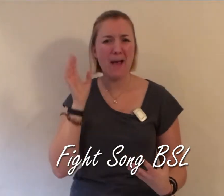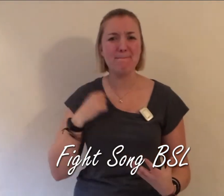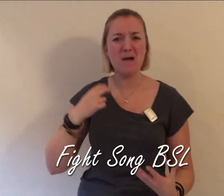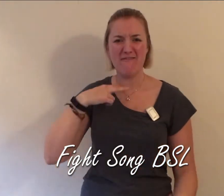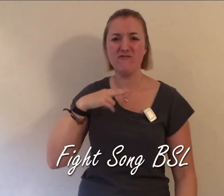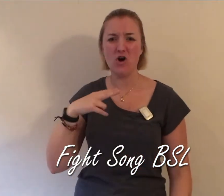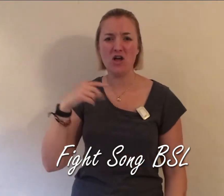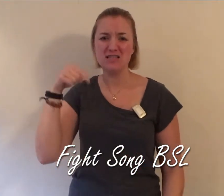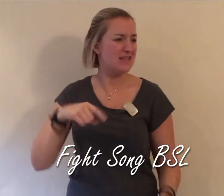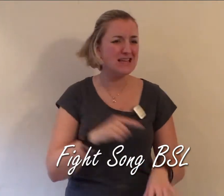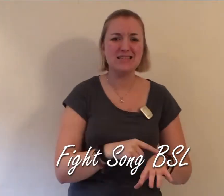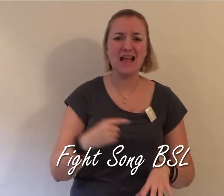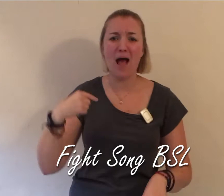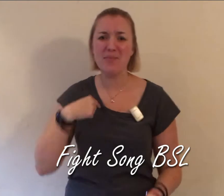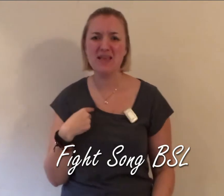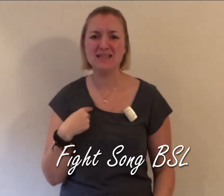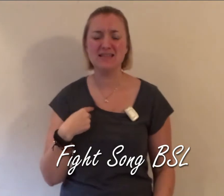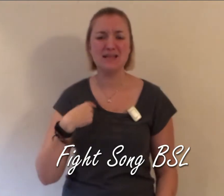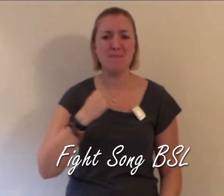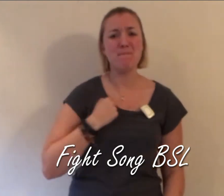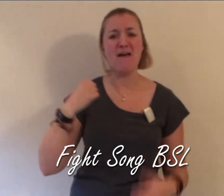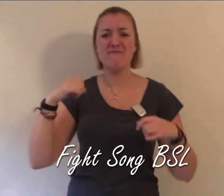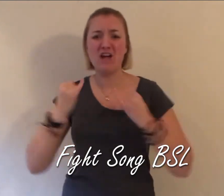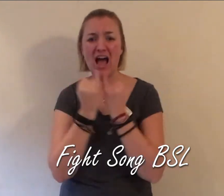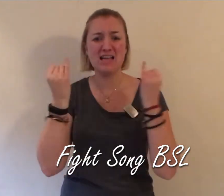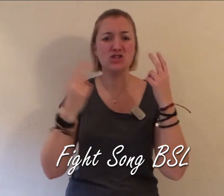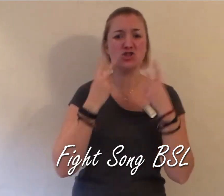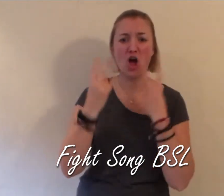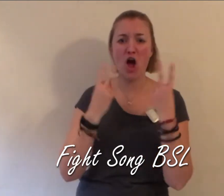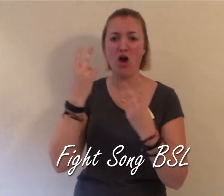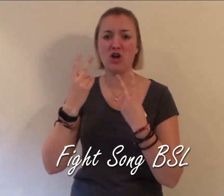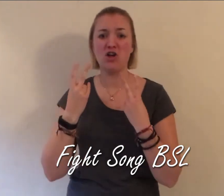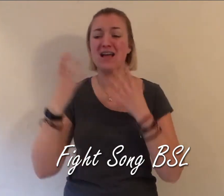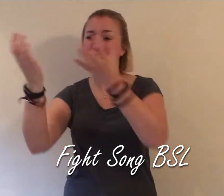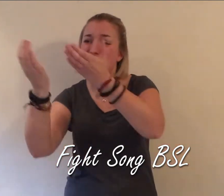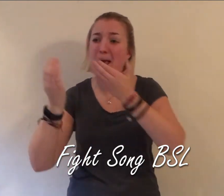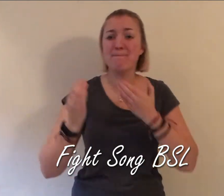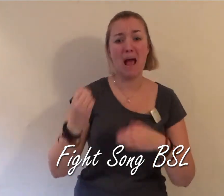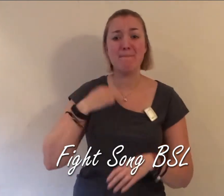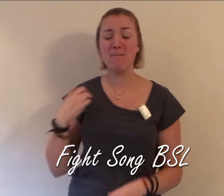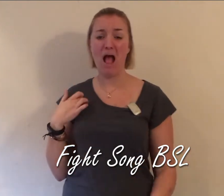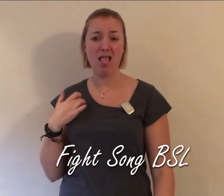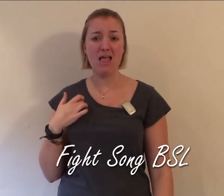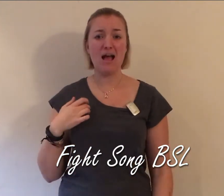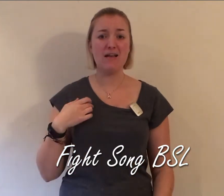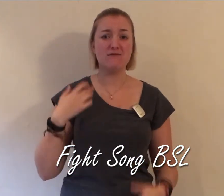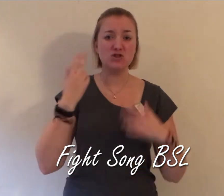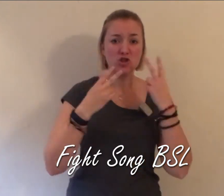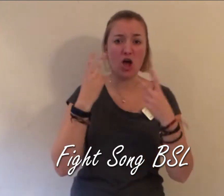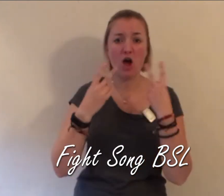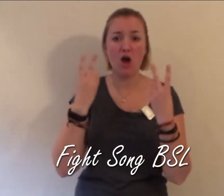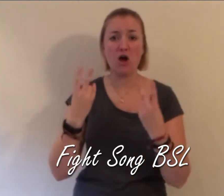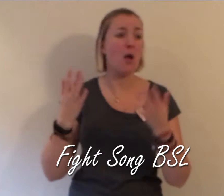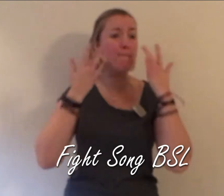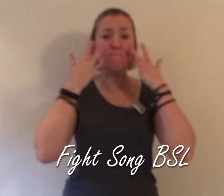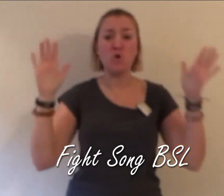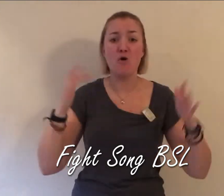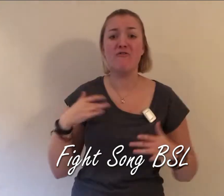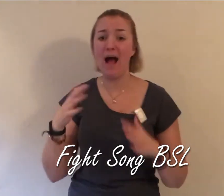my voice this time? This is my fight song Take back my life song Prove I'm